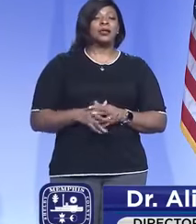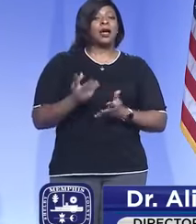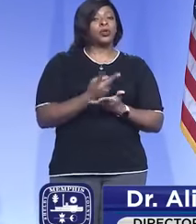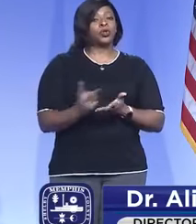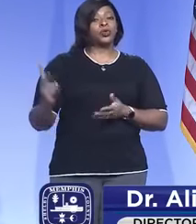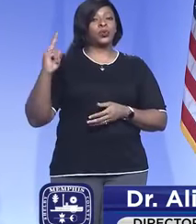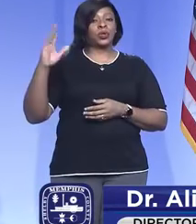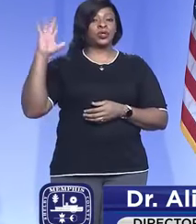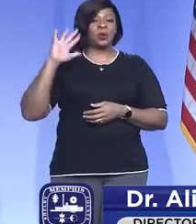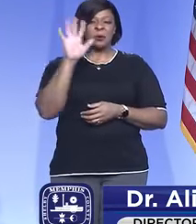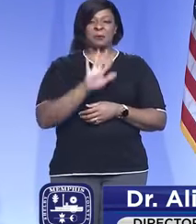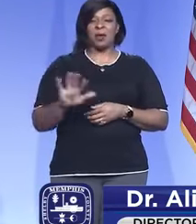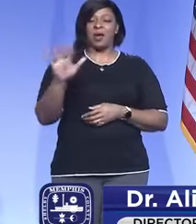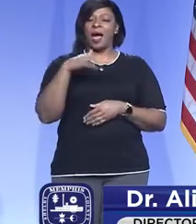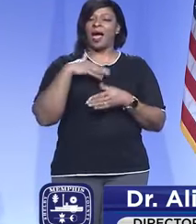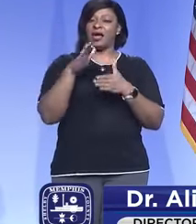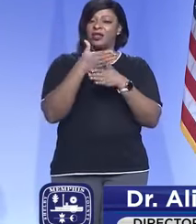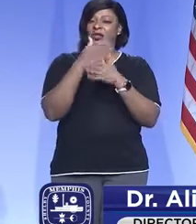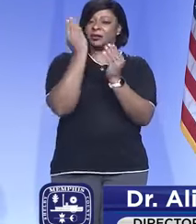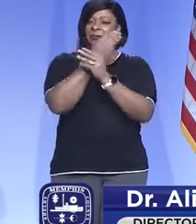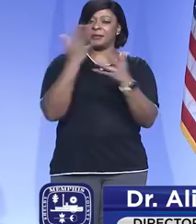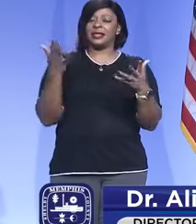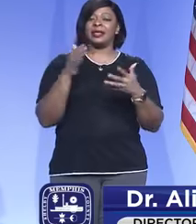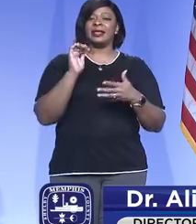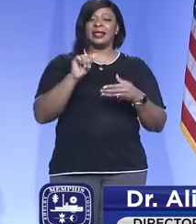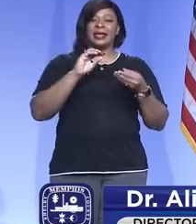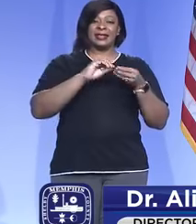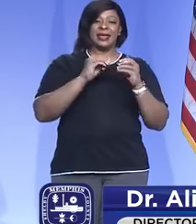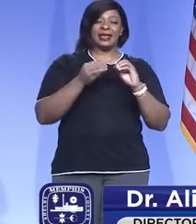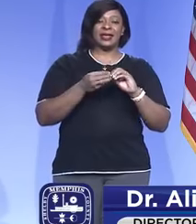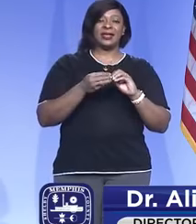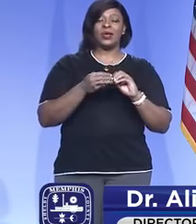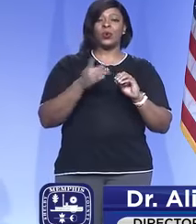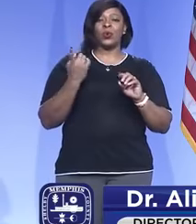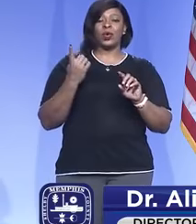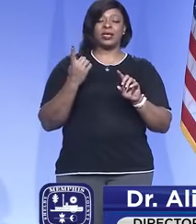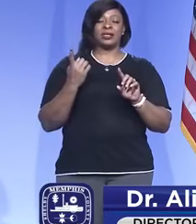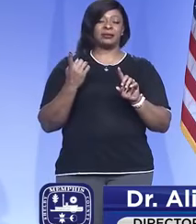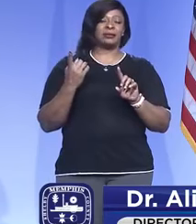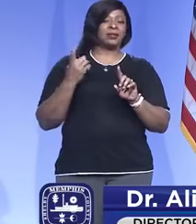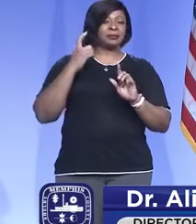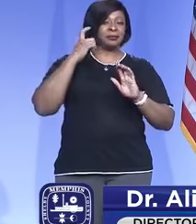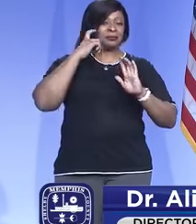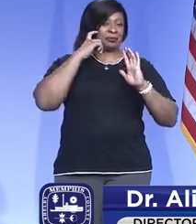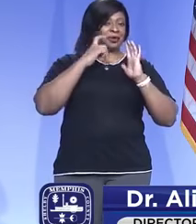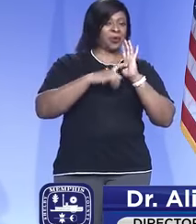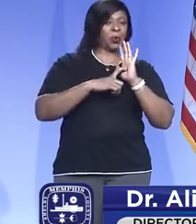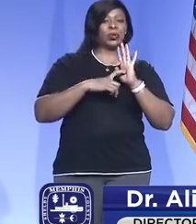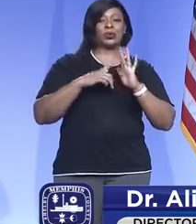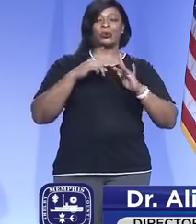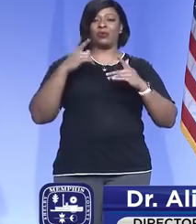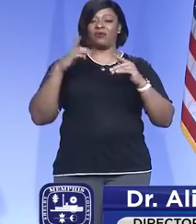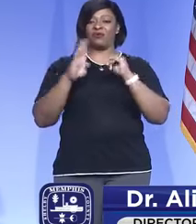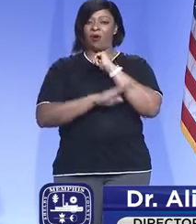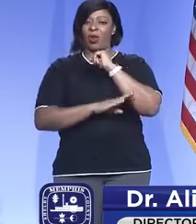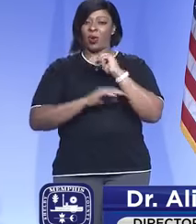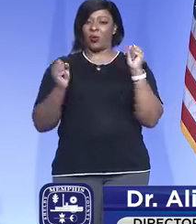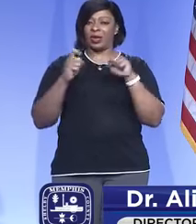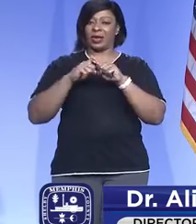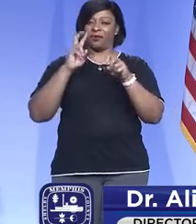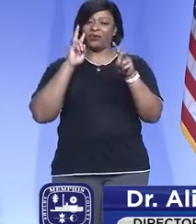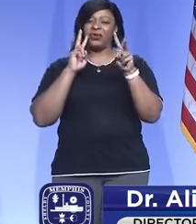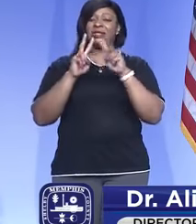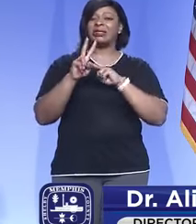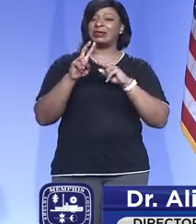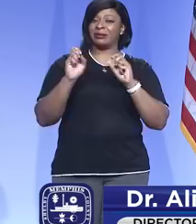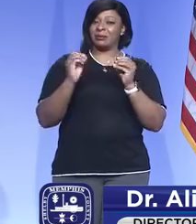ago, I shared that the data was foreshadowing a very challenging fall and winter. And as Mayor